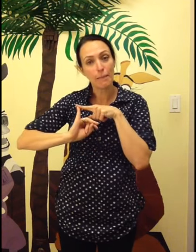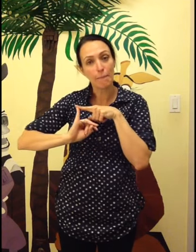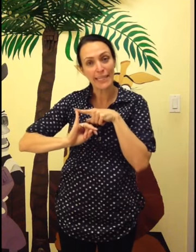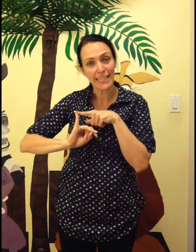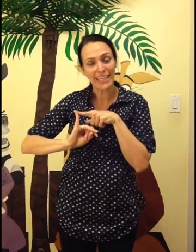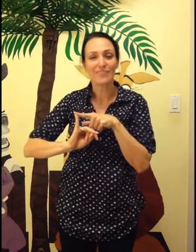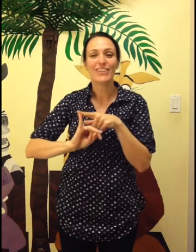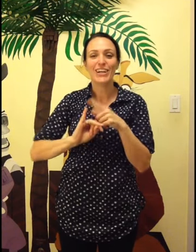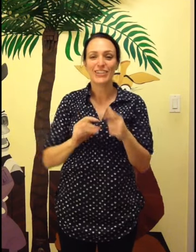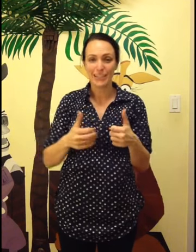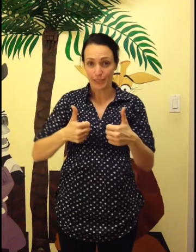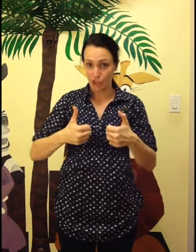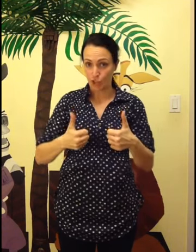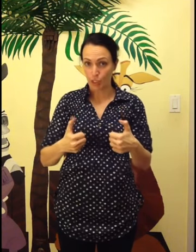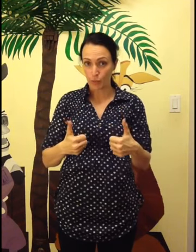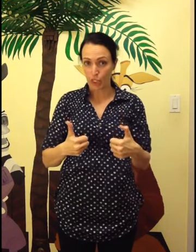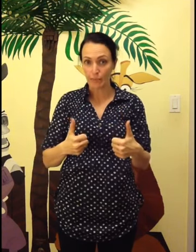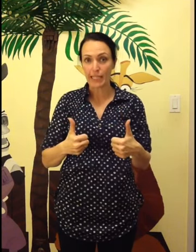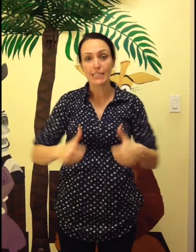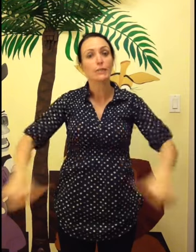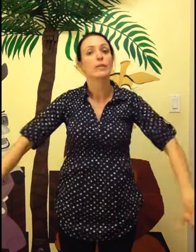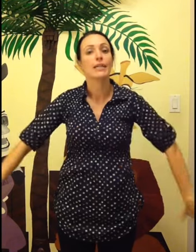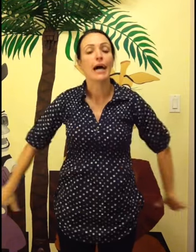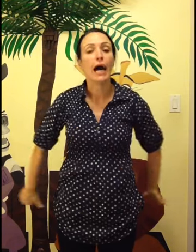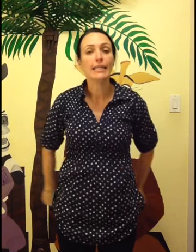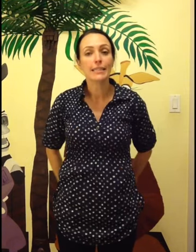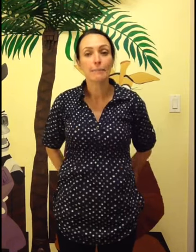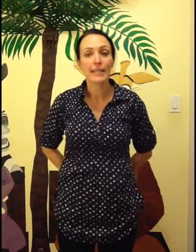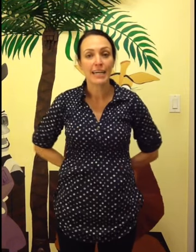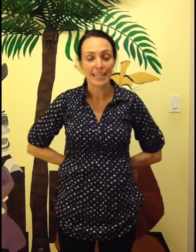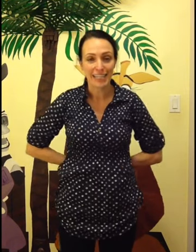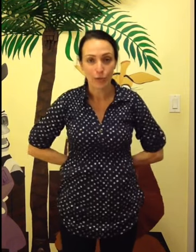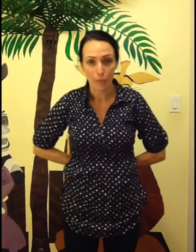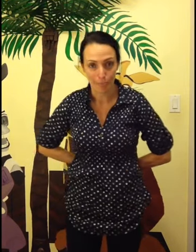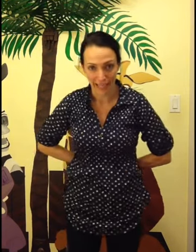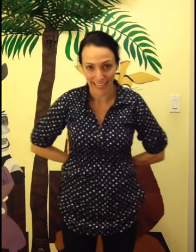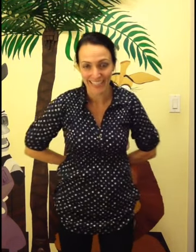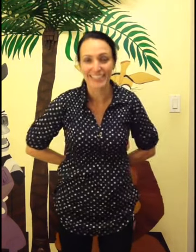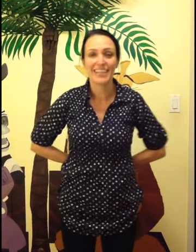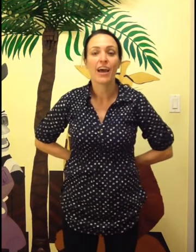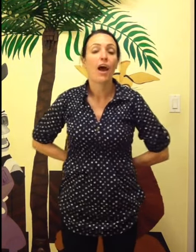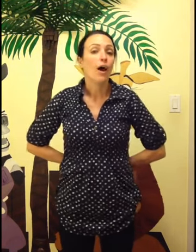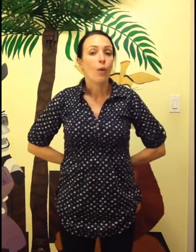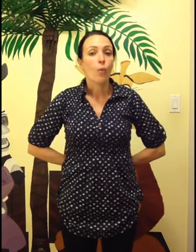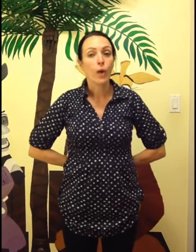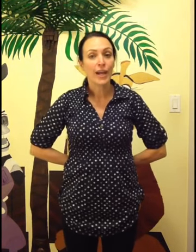pinky all right we're gonna start with the thumpkins and we're gonna hide them behind our bag where